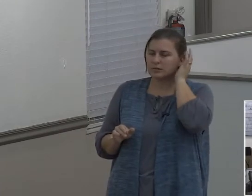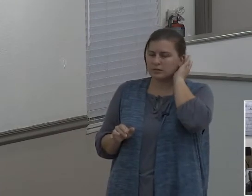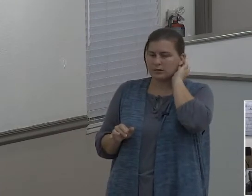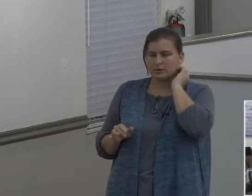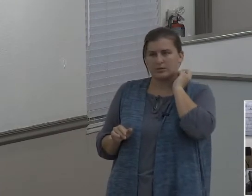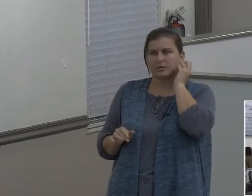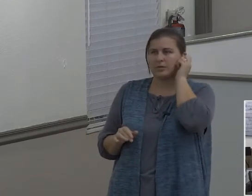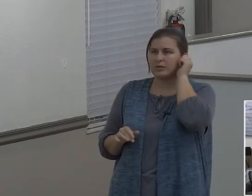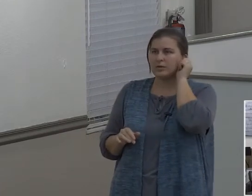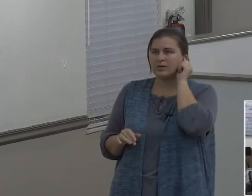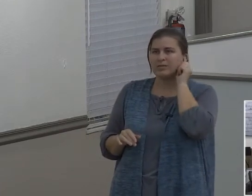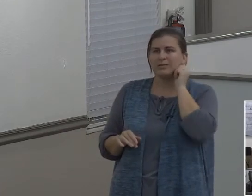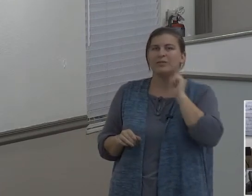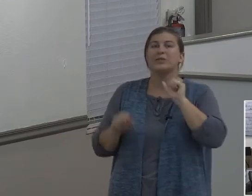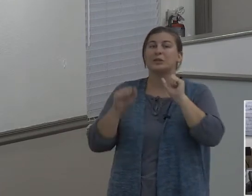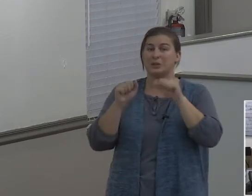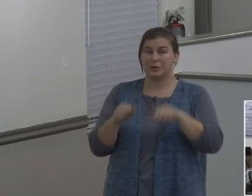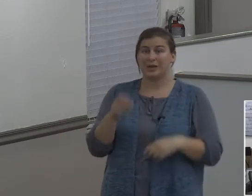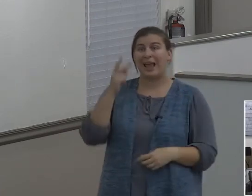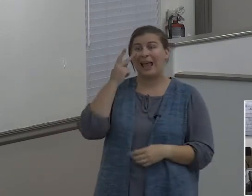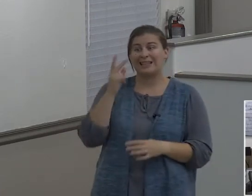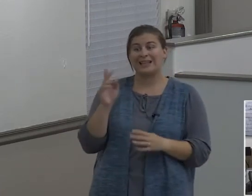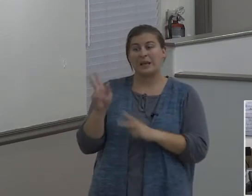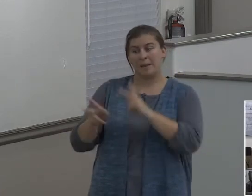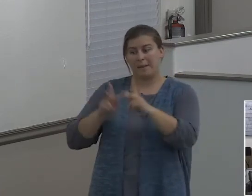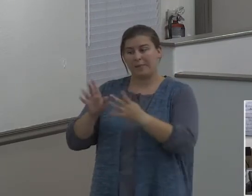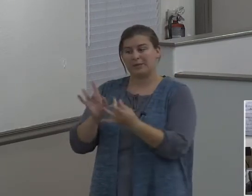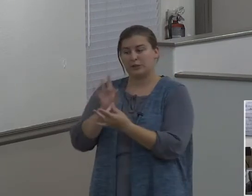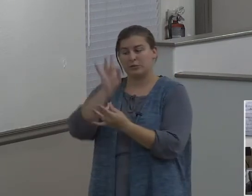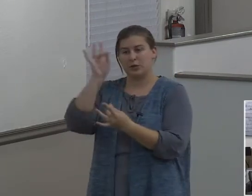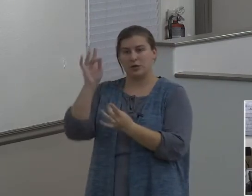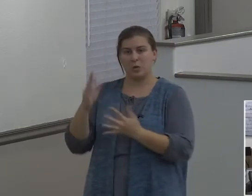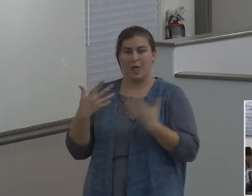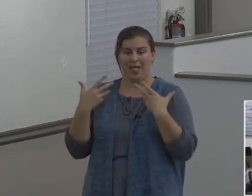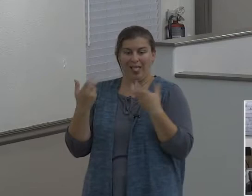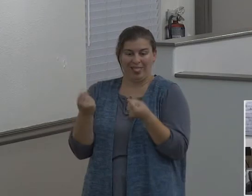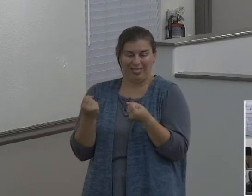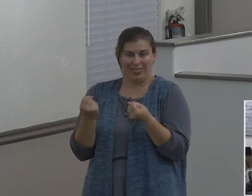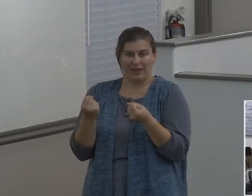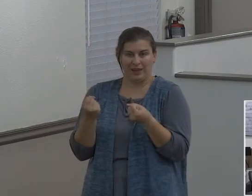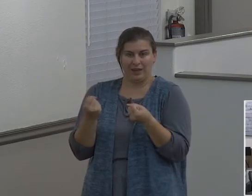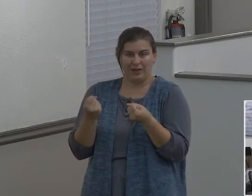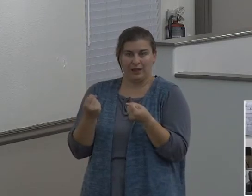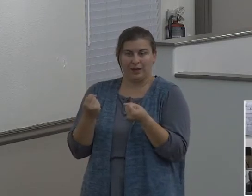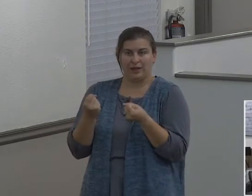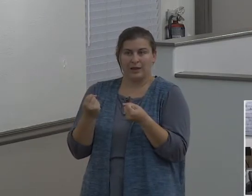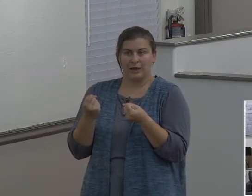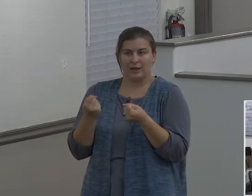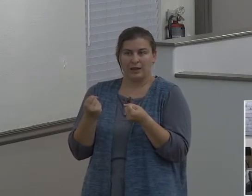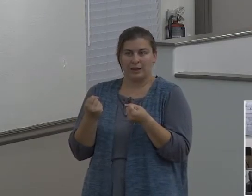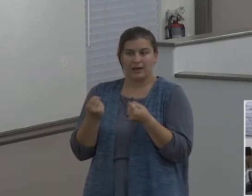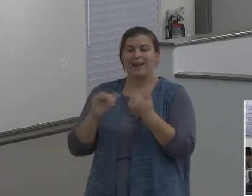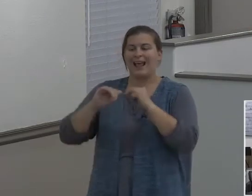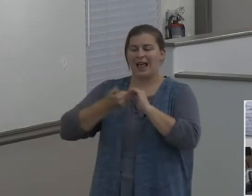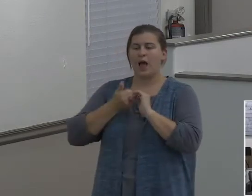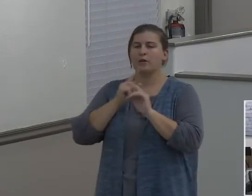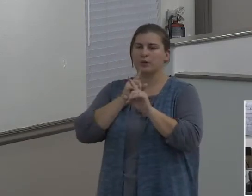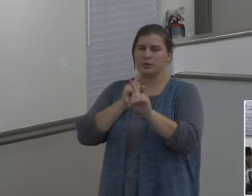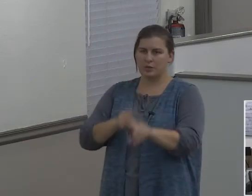people's spiritual health, you know, really, to see a Christian and how they respond to a conflict.